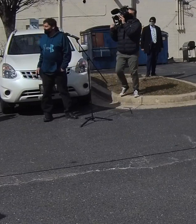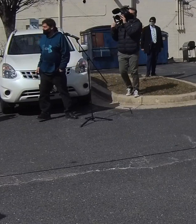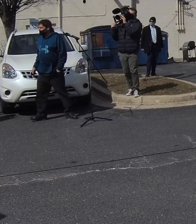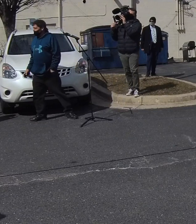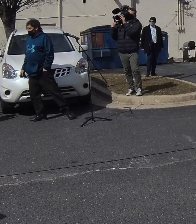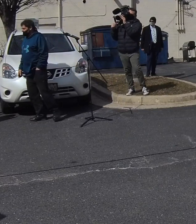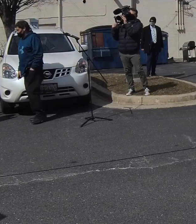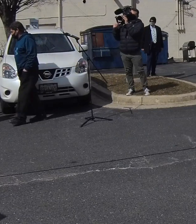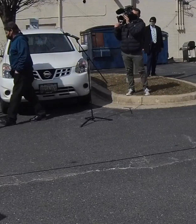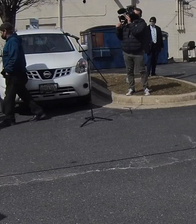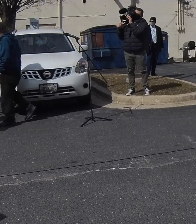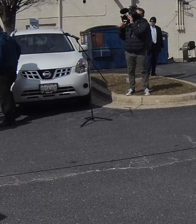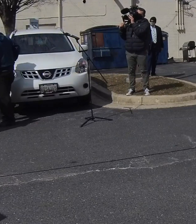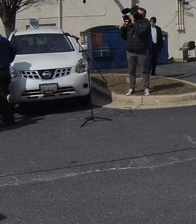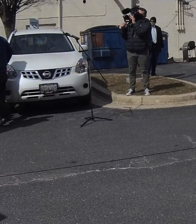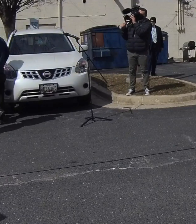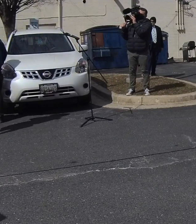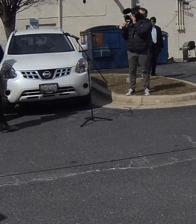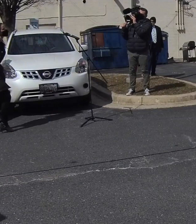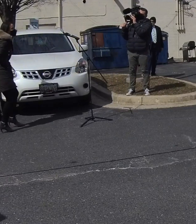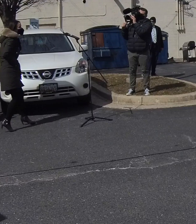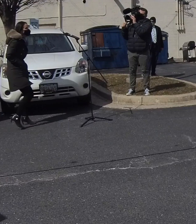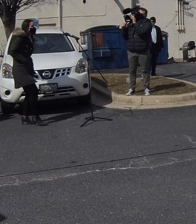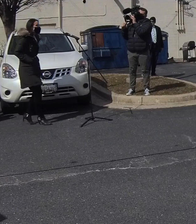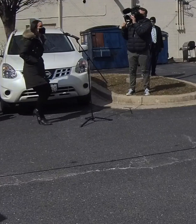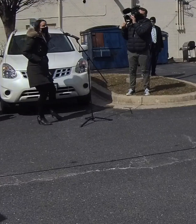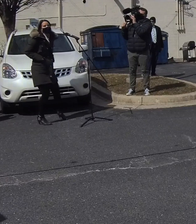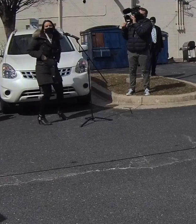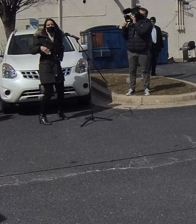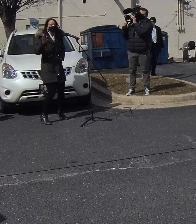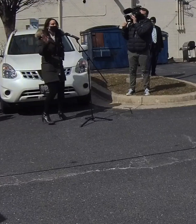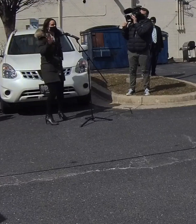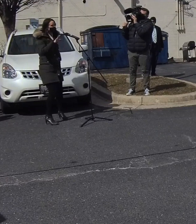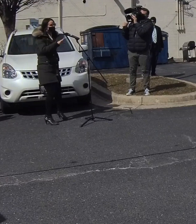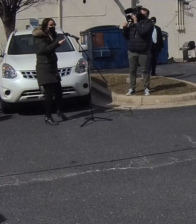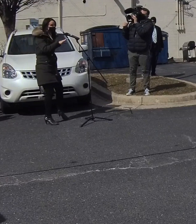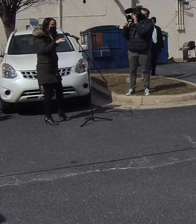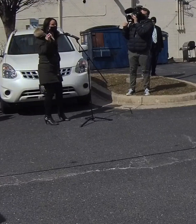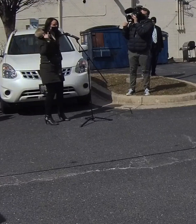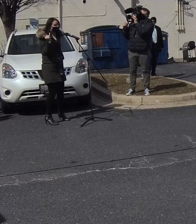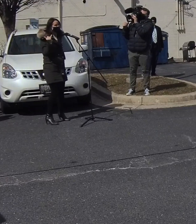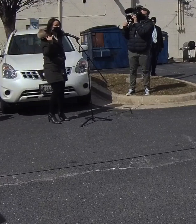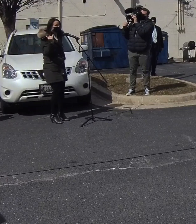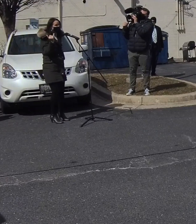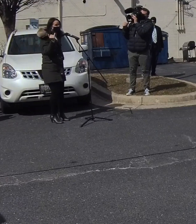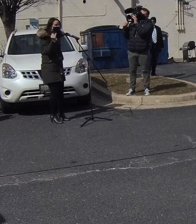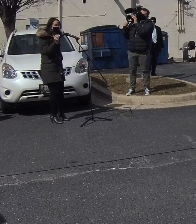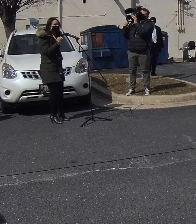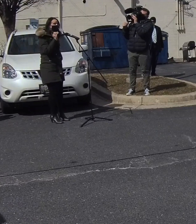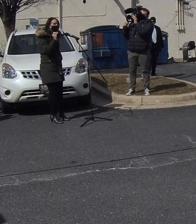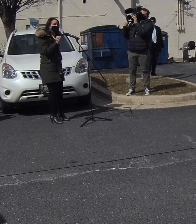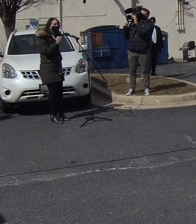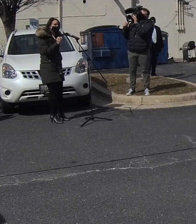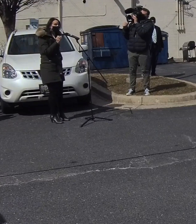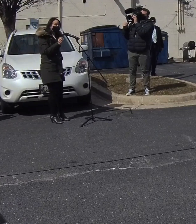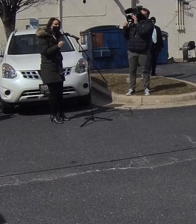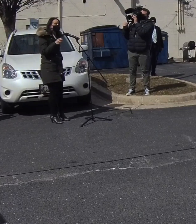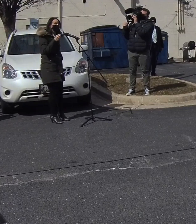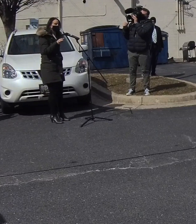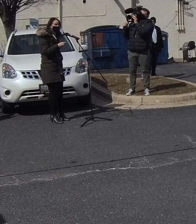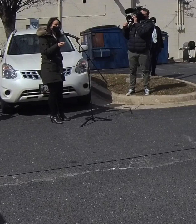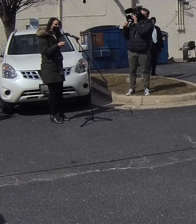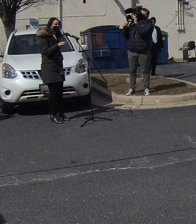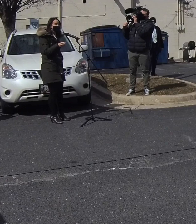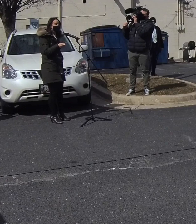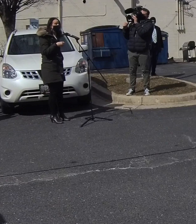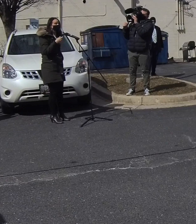Barry, Alexa. Alexa, beat you, Barry. Hello. Forgive me because I walked up a little bit late, but when do you hope